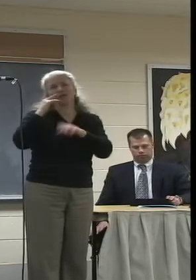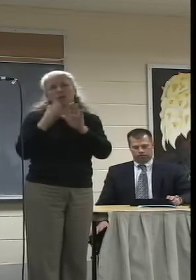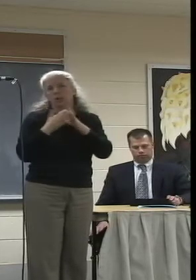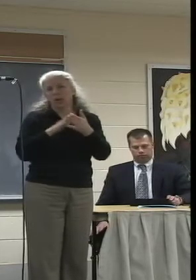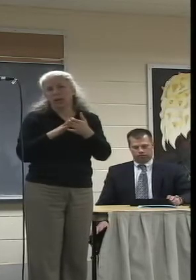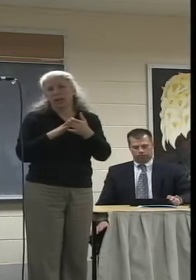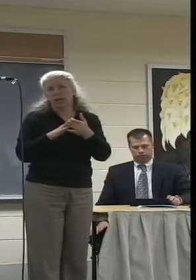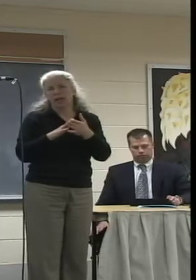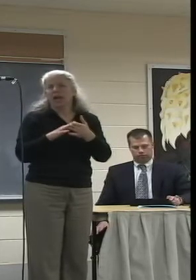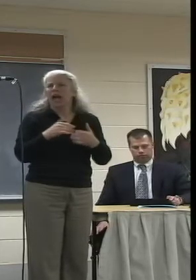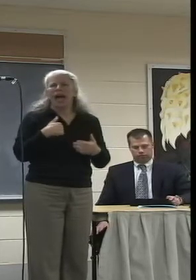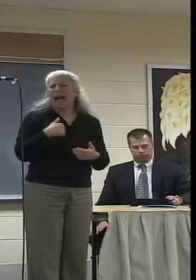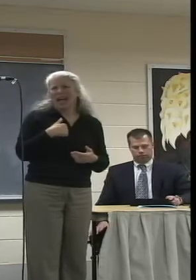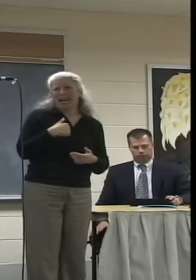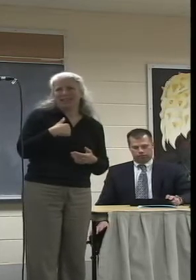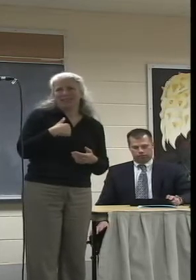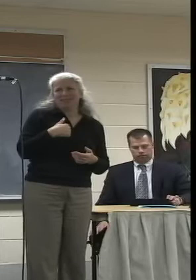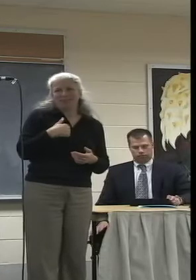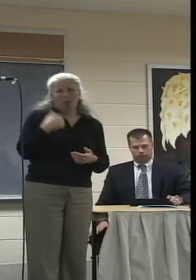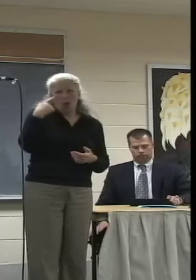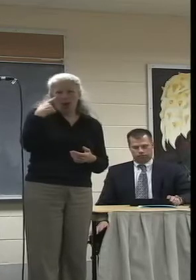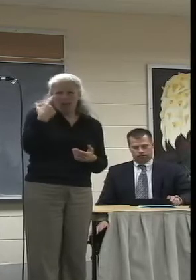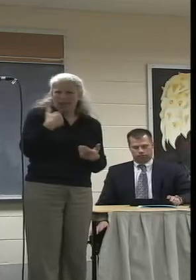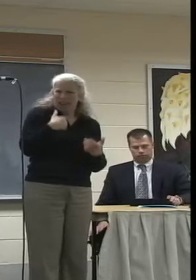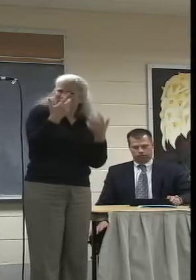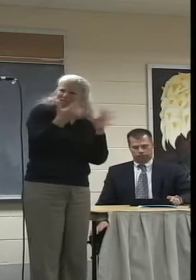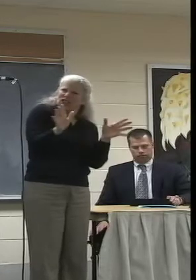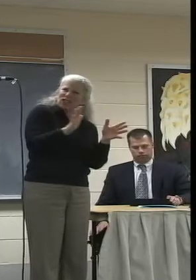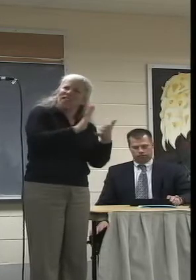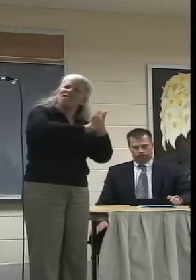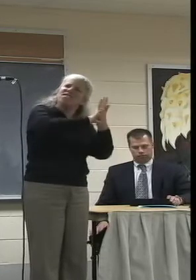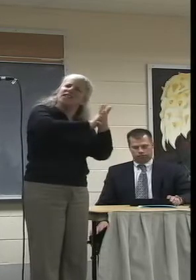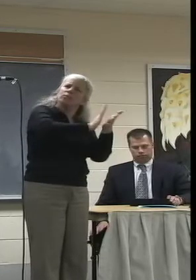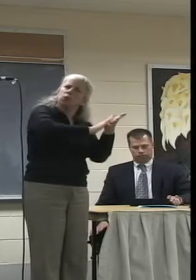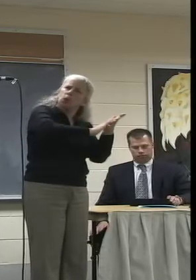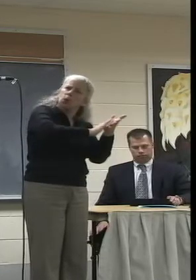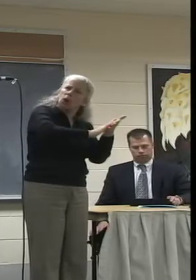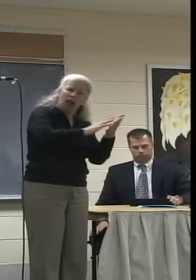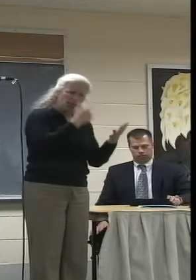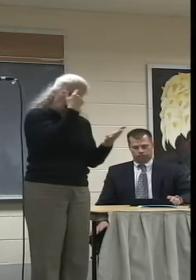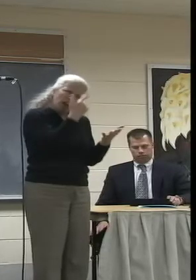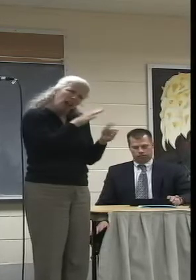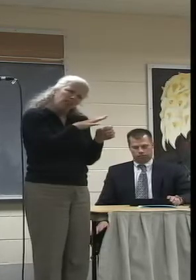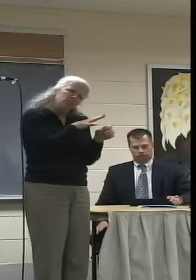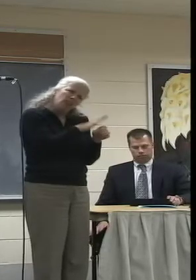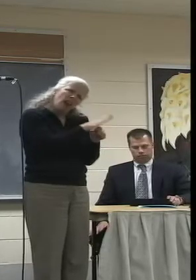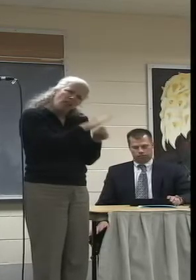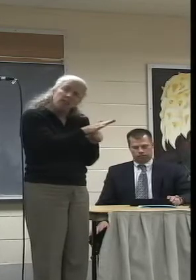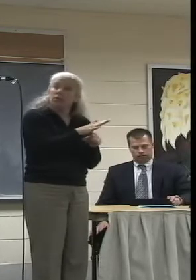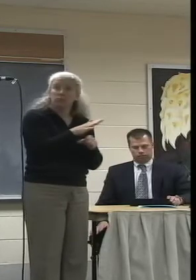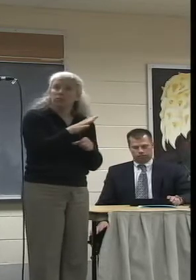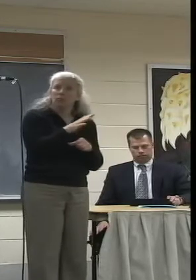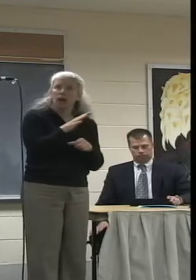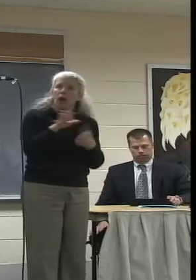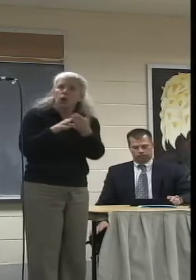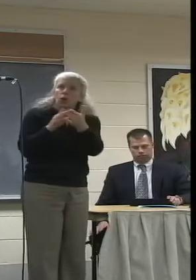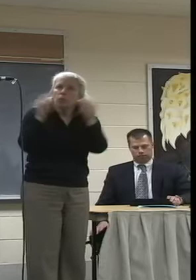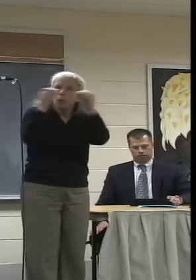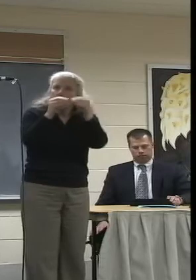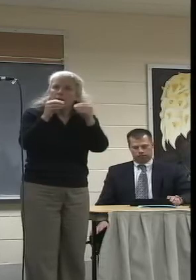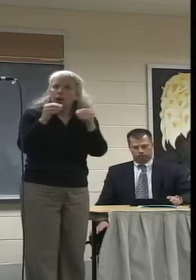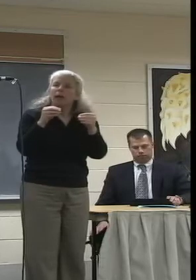an education beyond what I got in film school, but I wound up getting that with NCTV. And I used to have a professor who was a